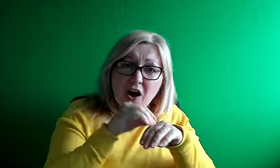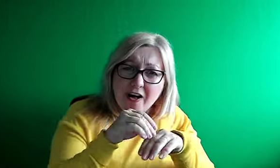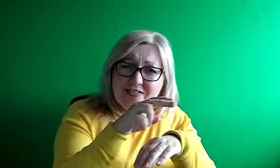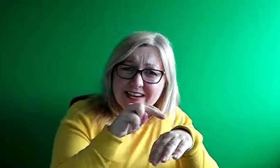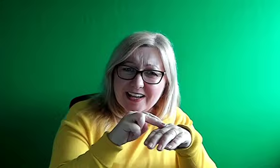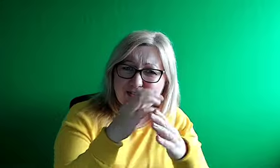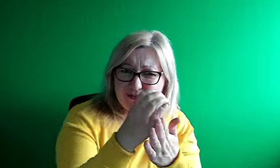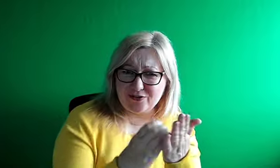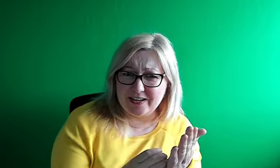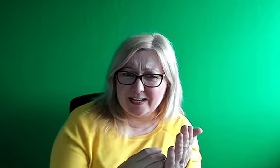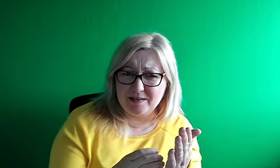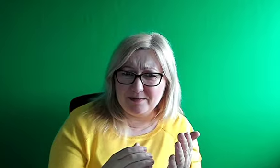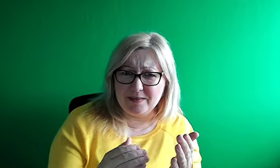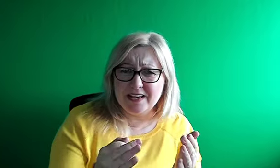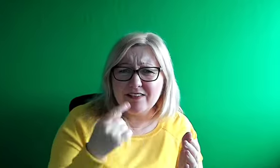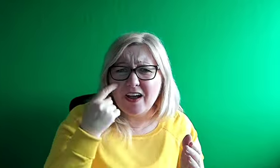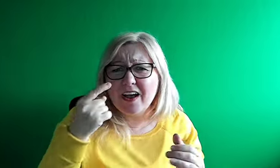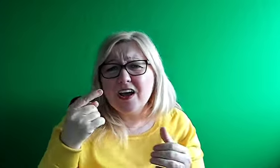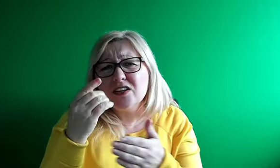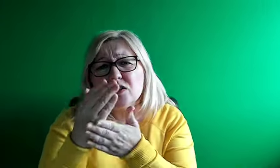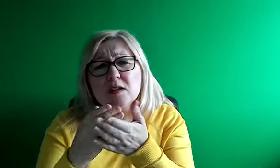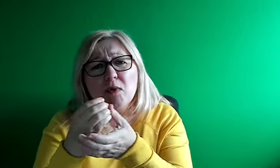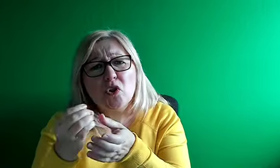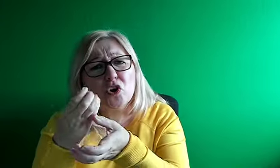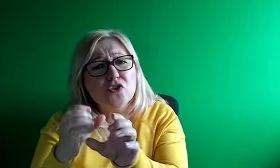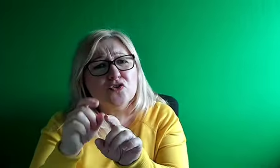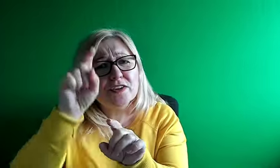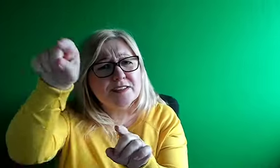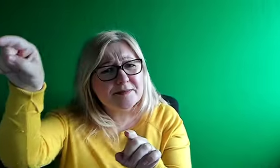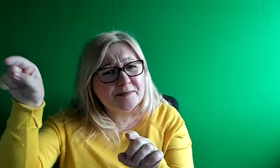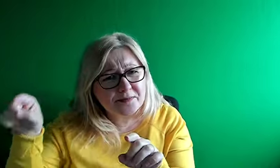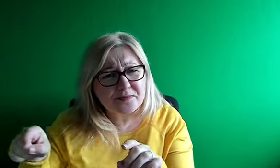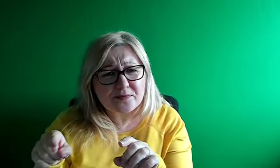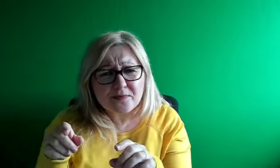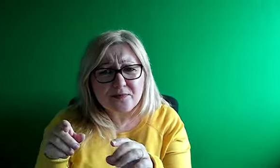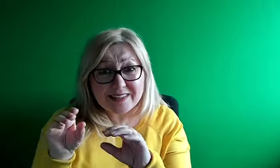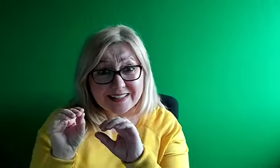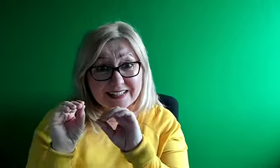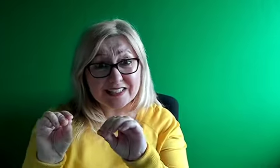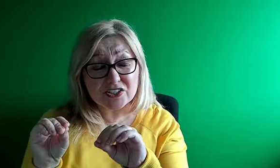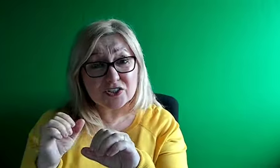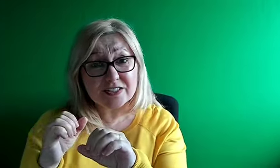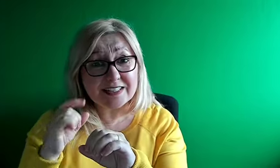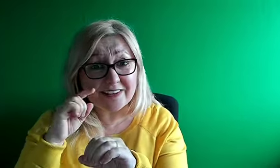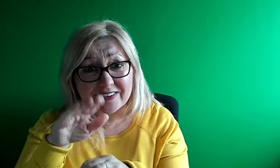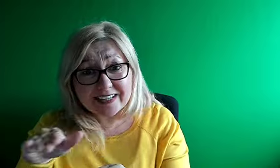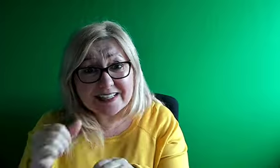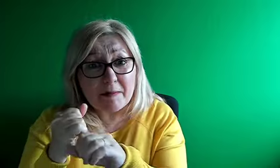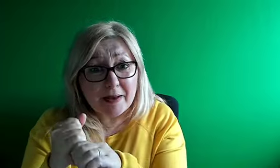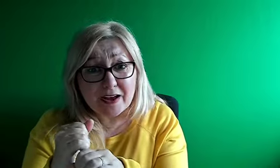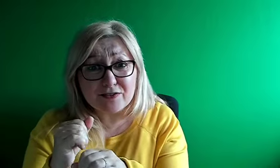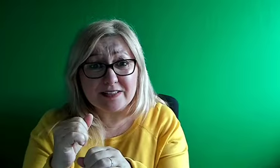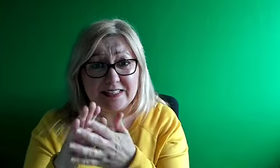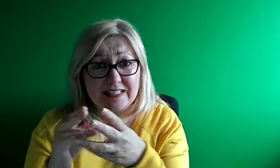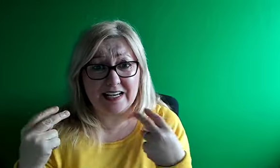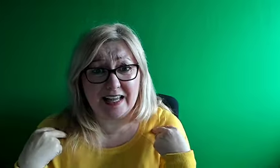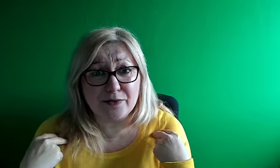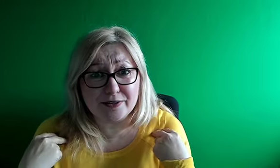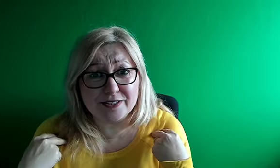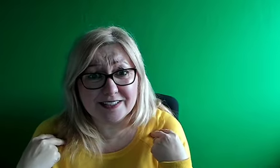of deaf people, and that's just true, mean, companies have been fantastic, I've worked with companies, usually, that would have deaf employees, and, you know,